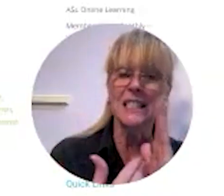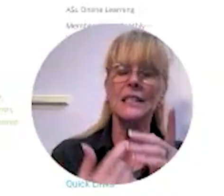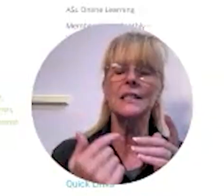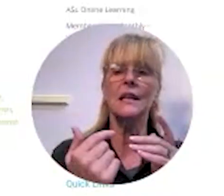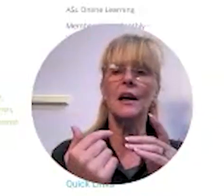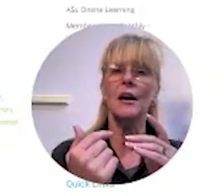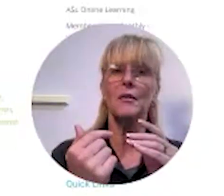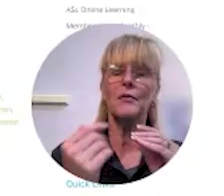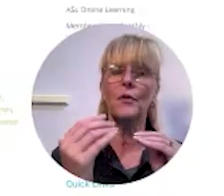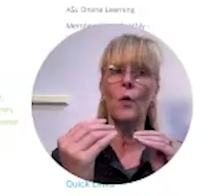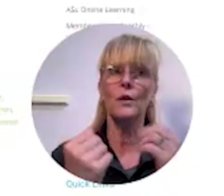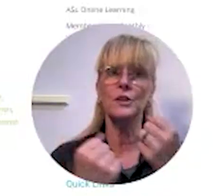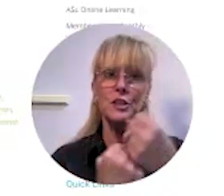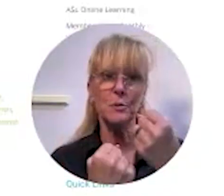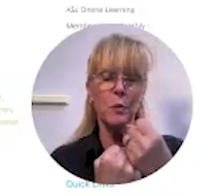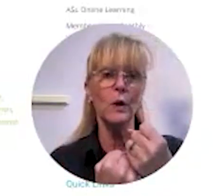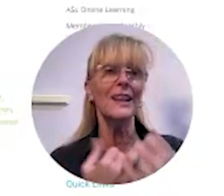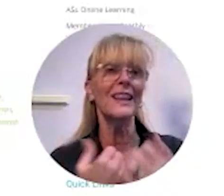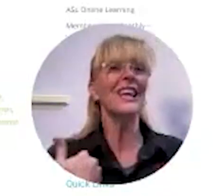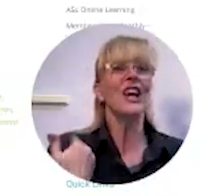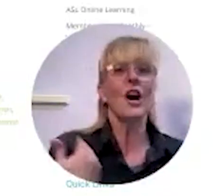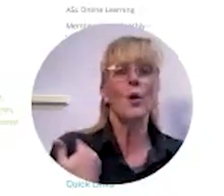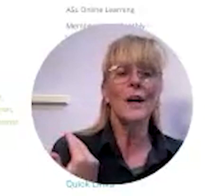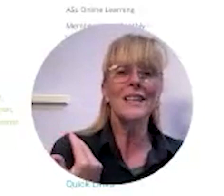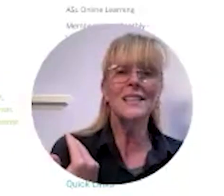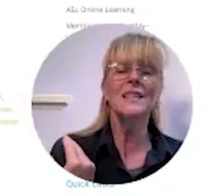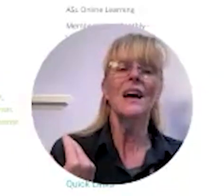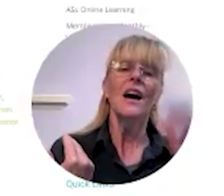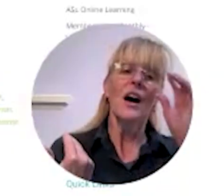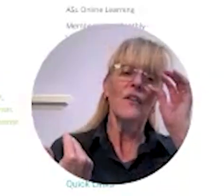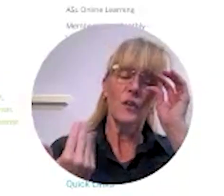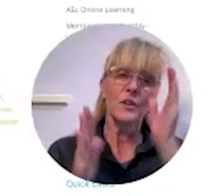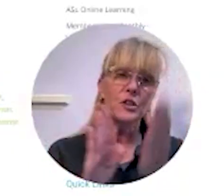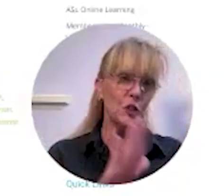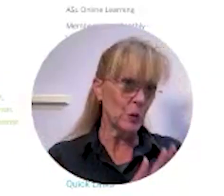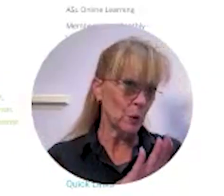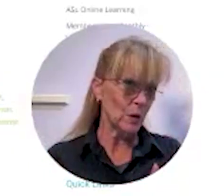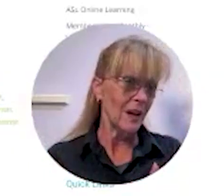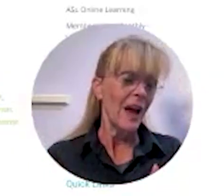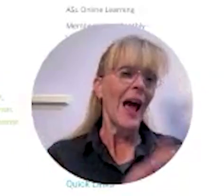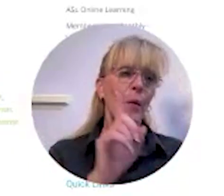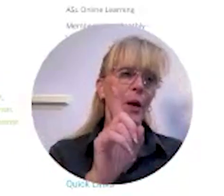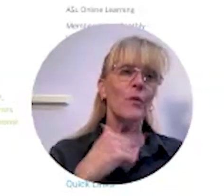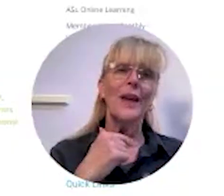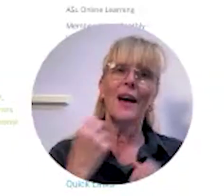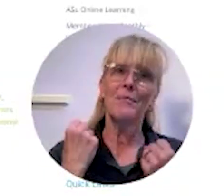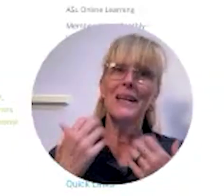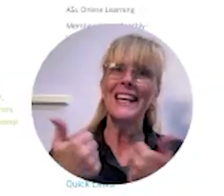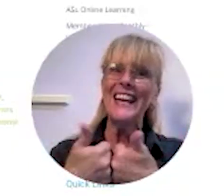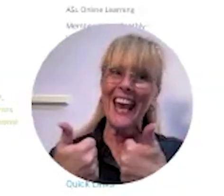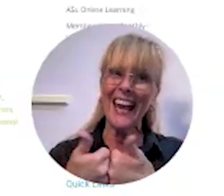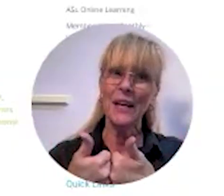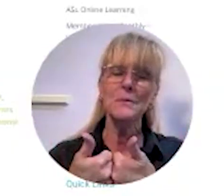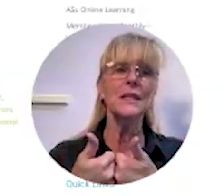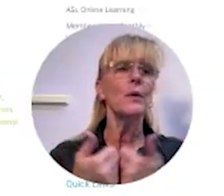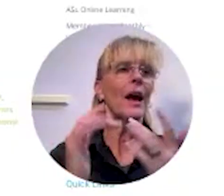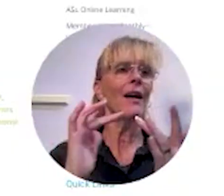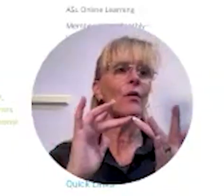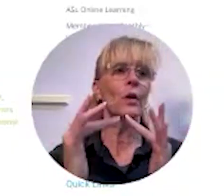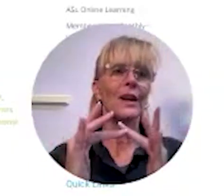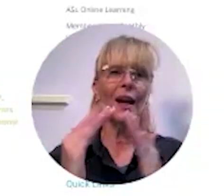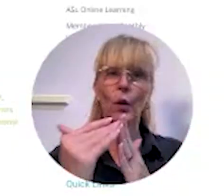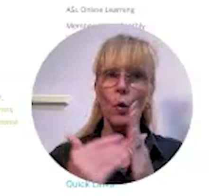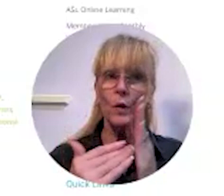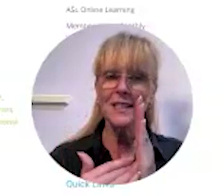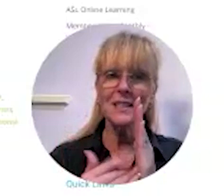lessons um for supporting the young ones for their school however we have many games and we